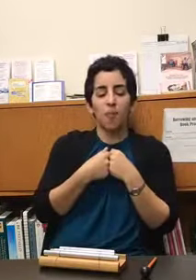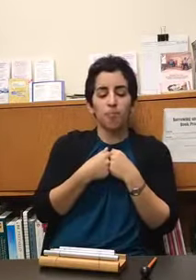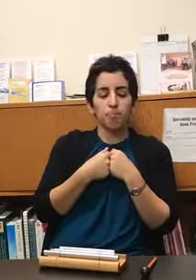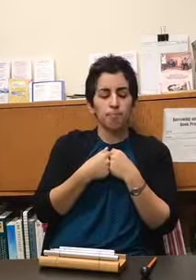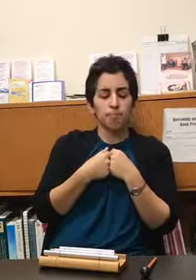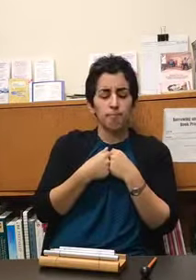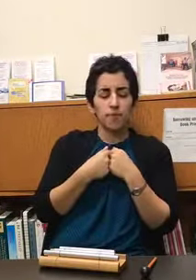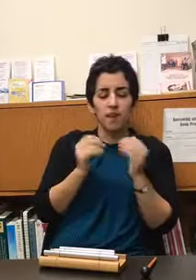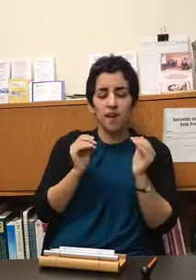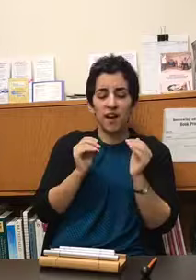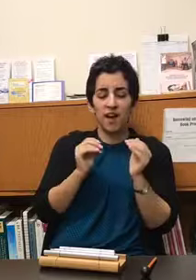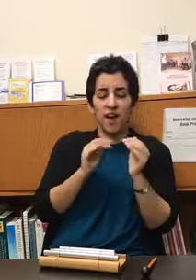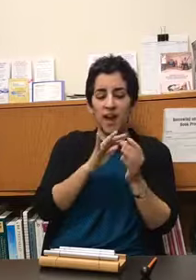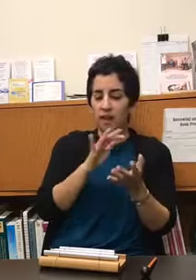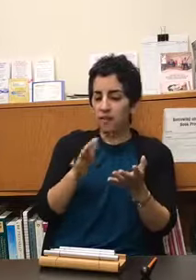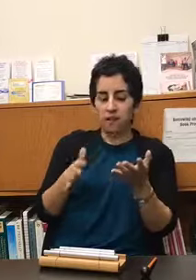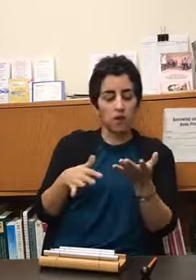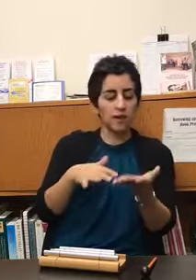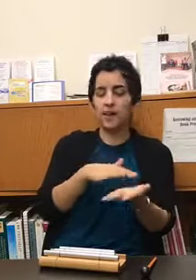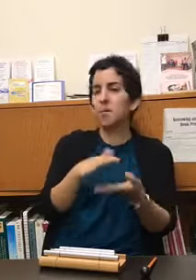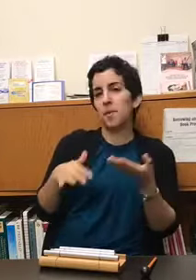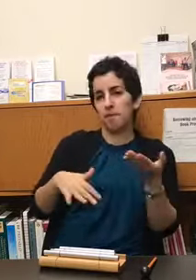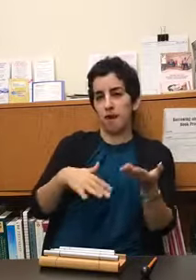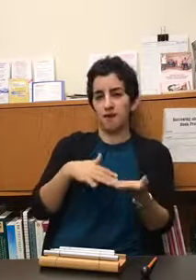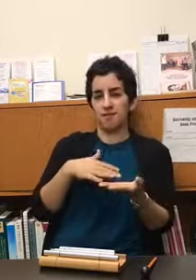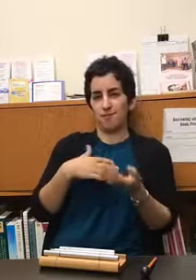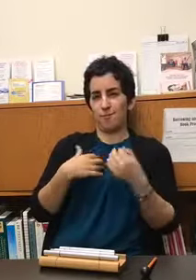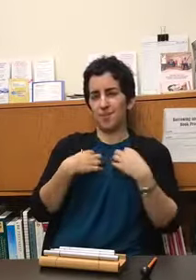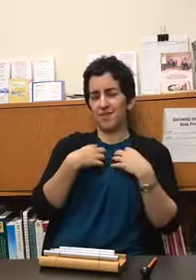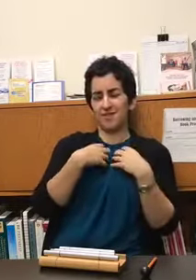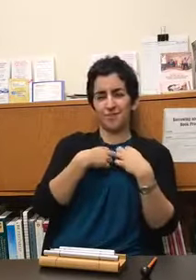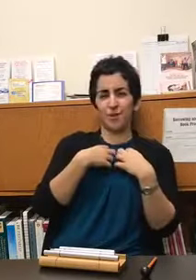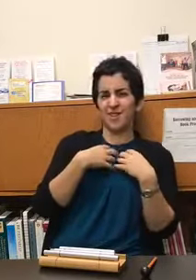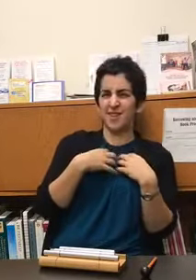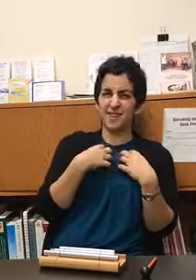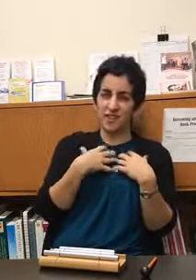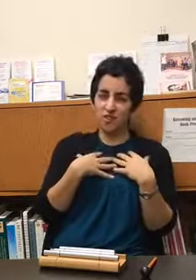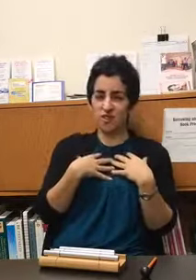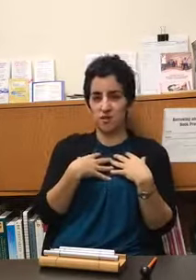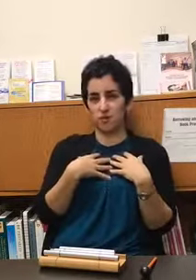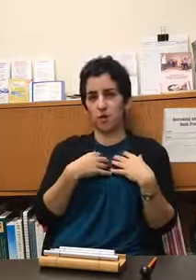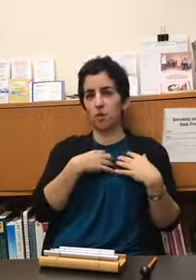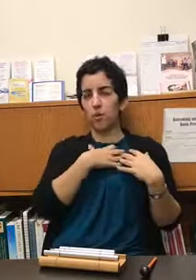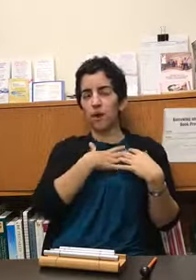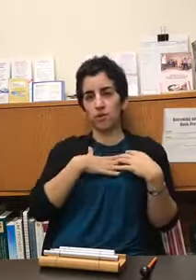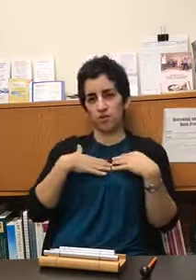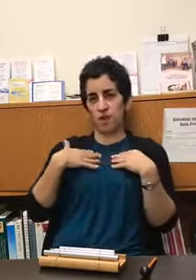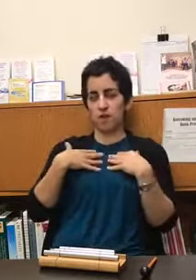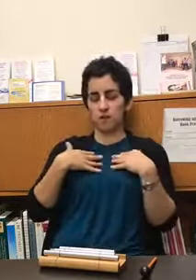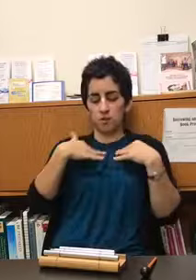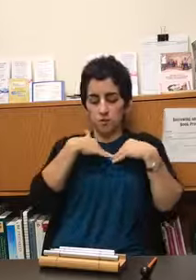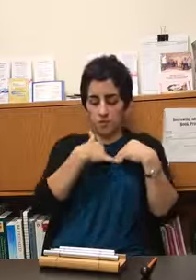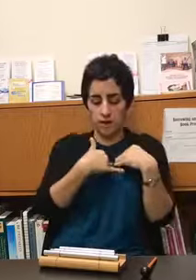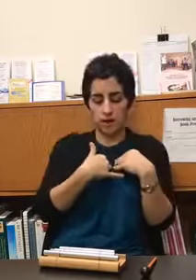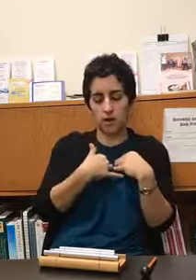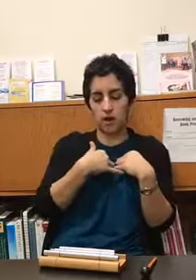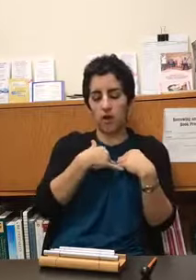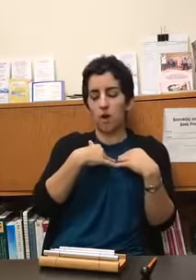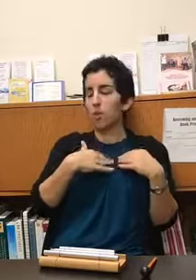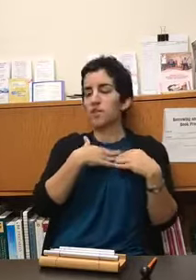and i'll say okay tell me about that what is what's the sensation you know where in your chest oh it's right here what's